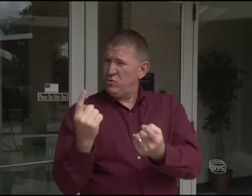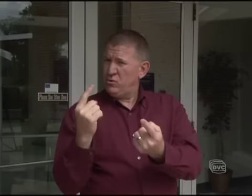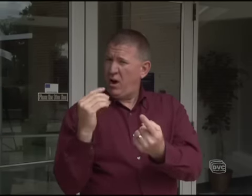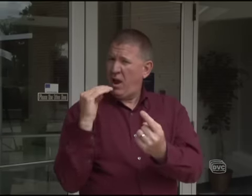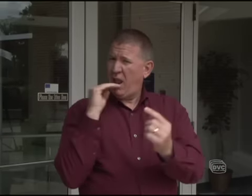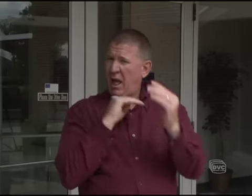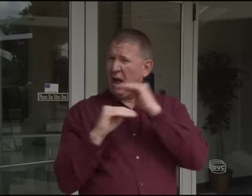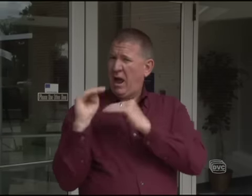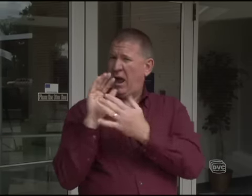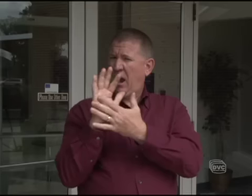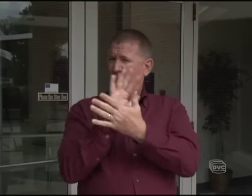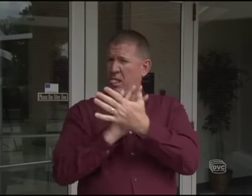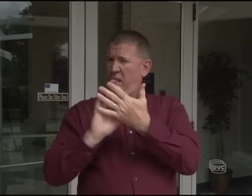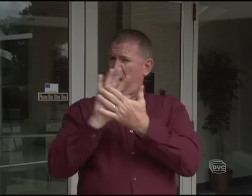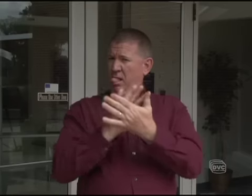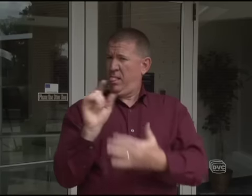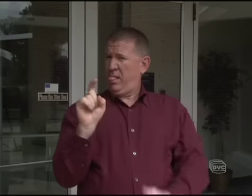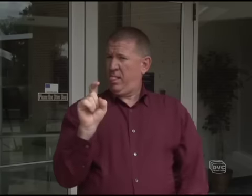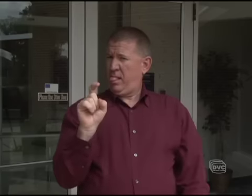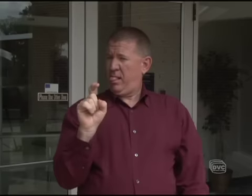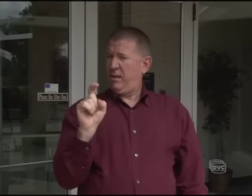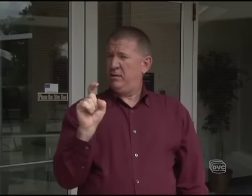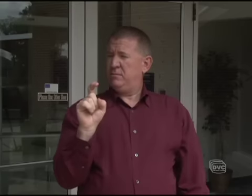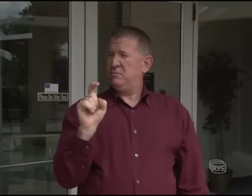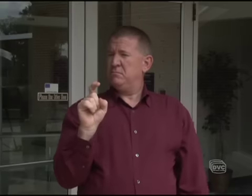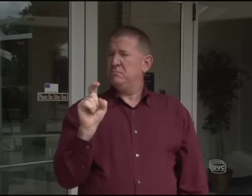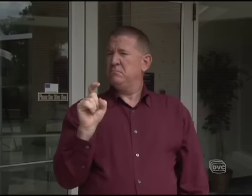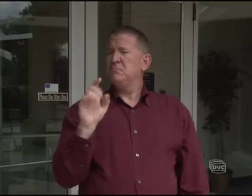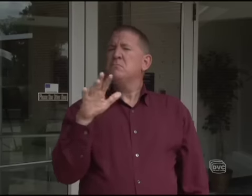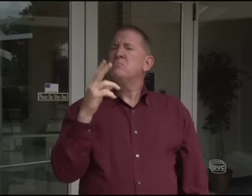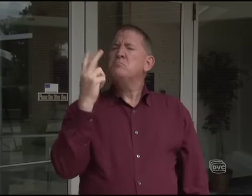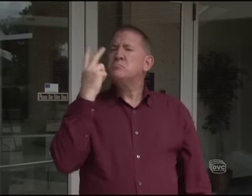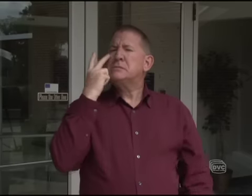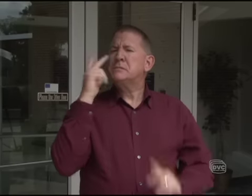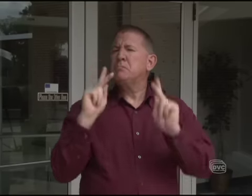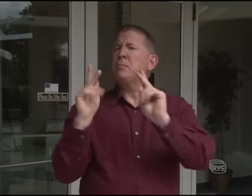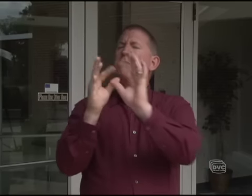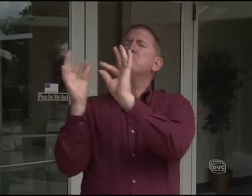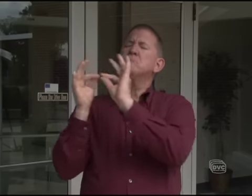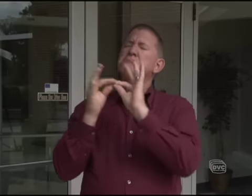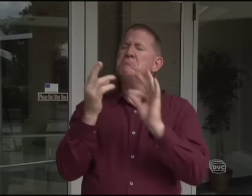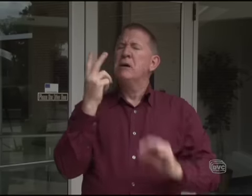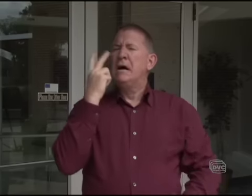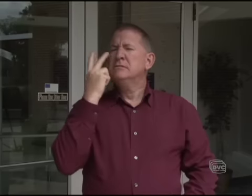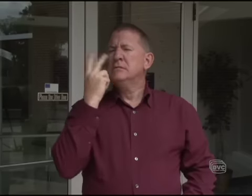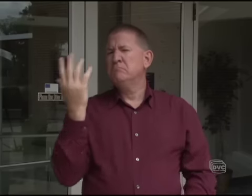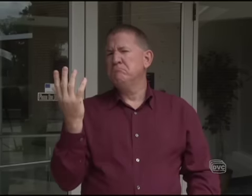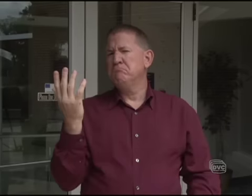Have you ever lied or smudged the truth? Let's see what other people say about that.